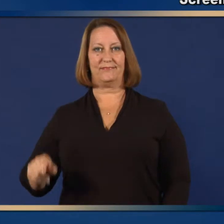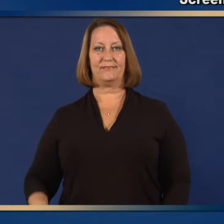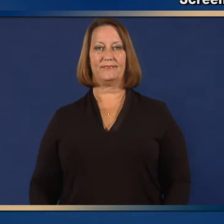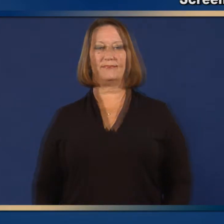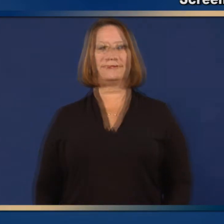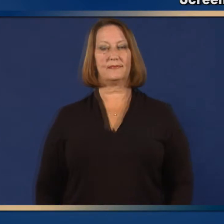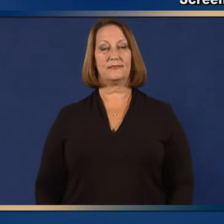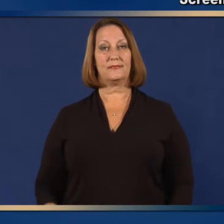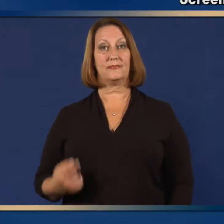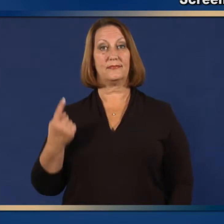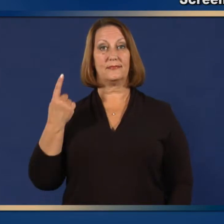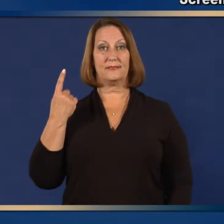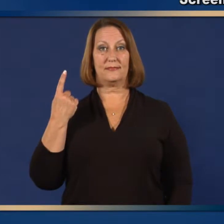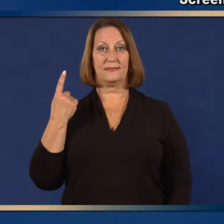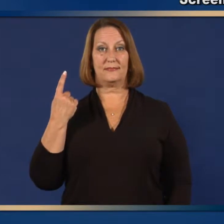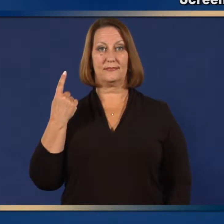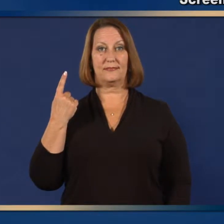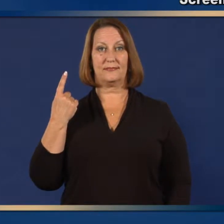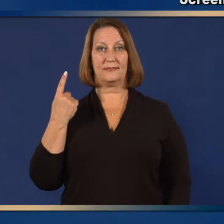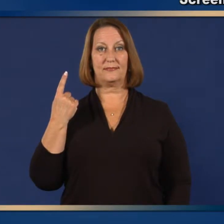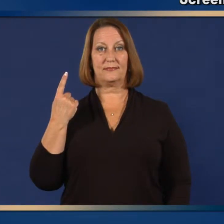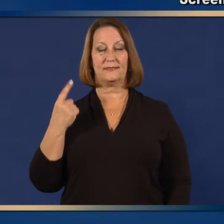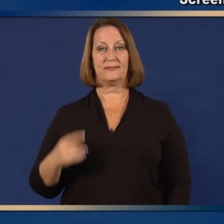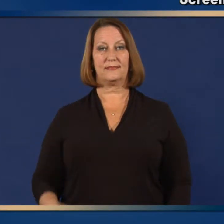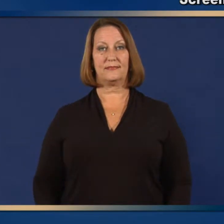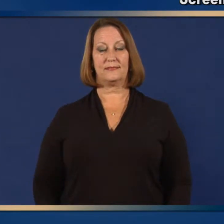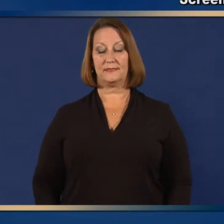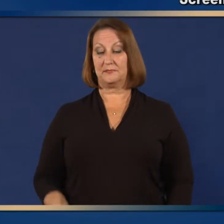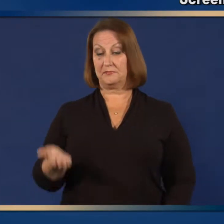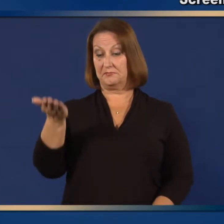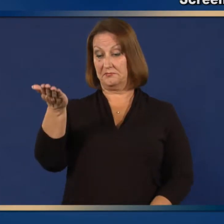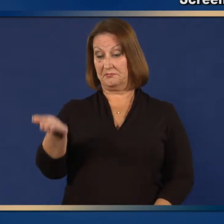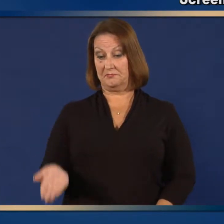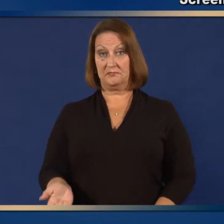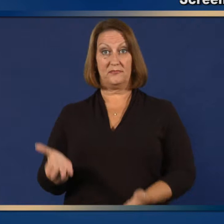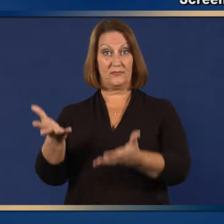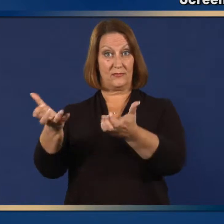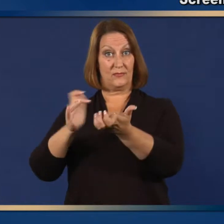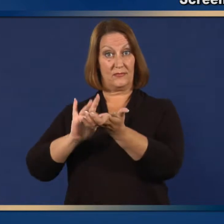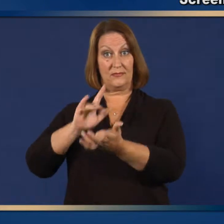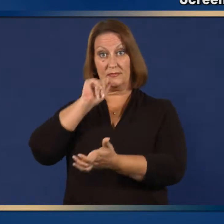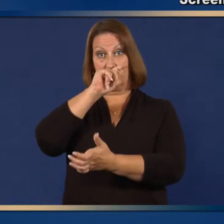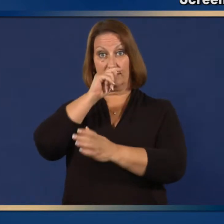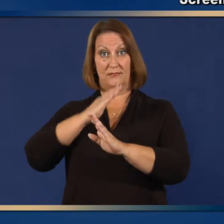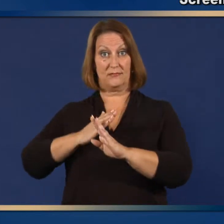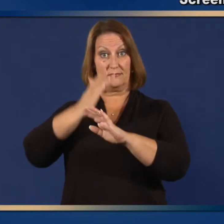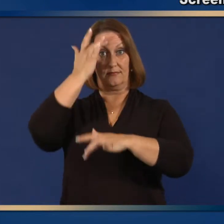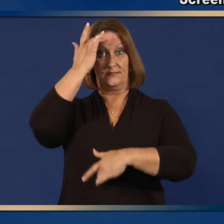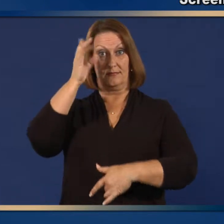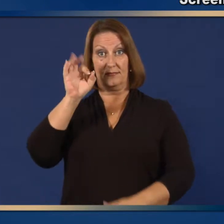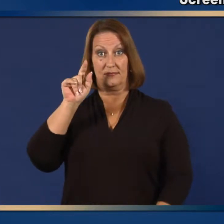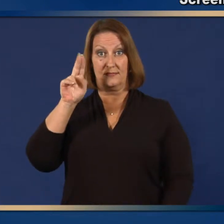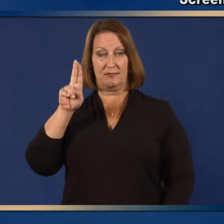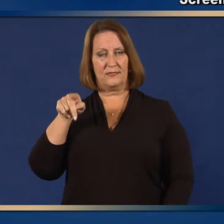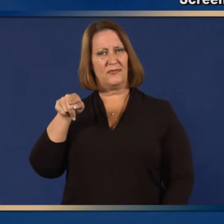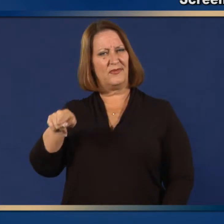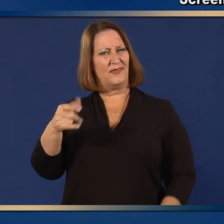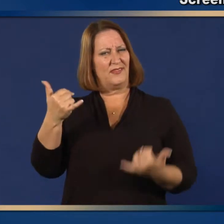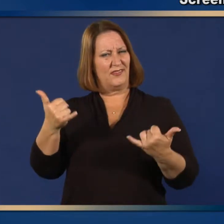this column. 1. Is the person to be vaccinated sick today?